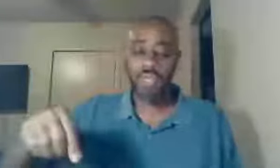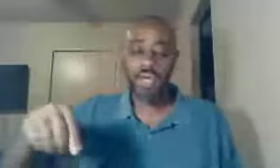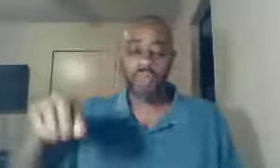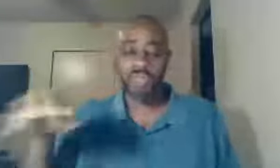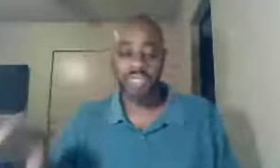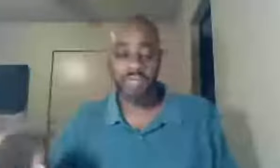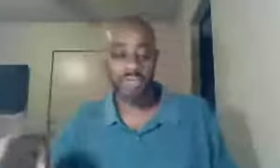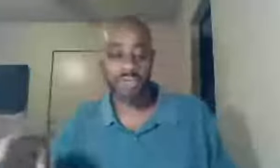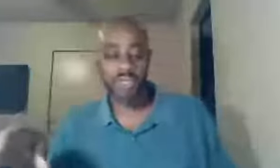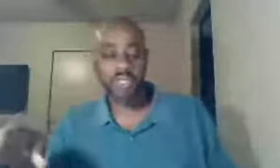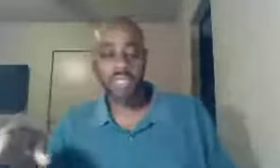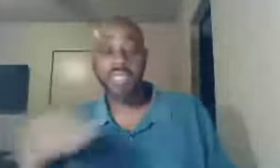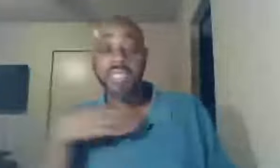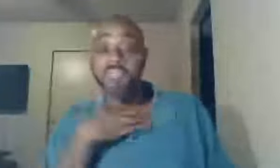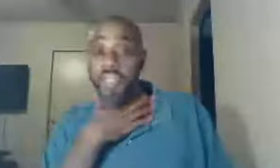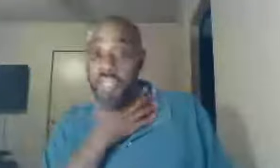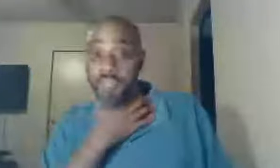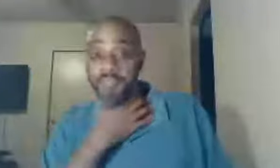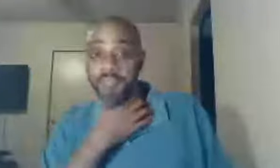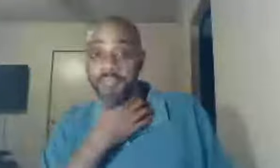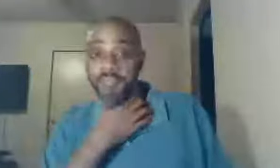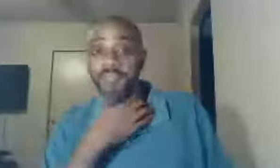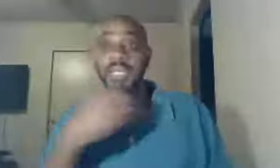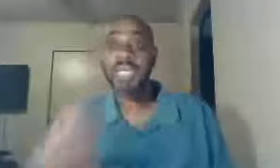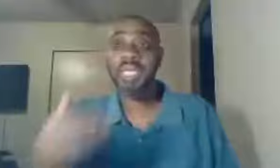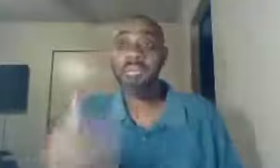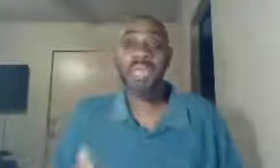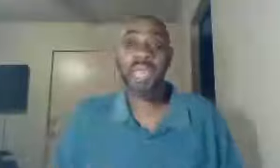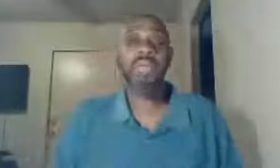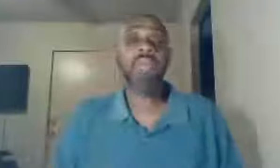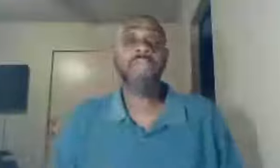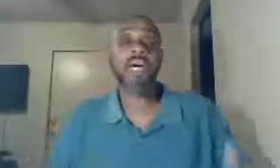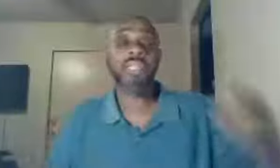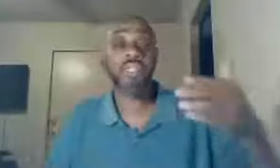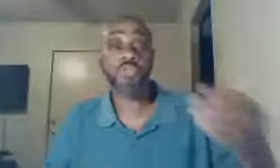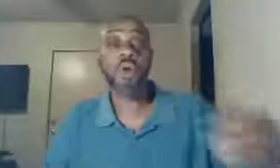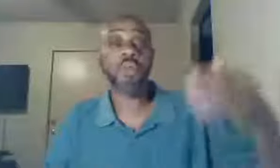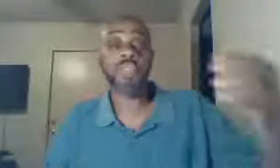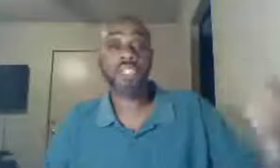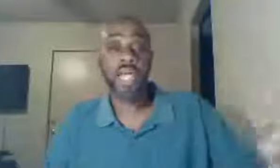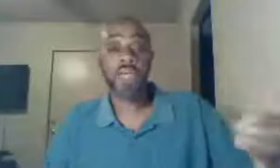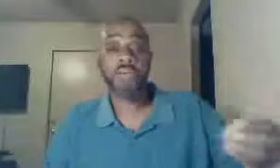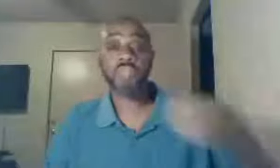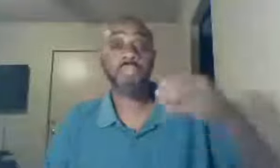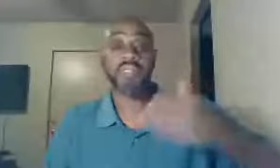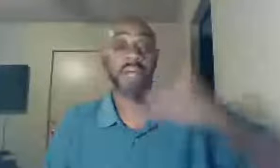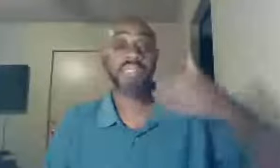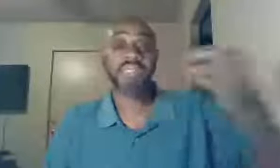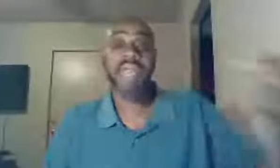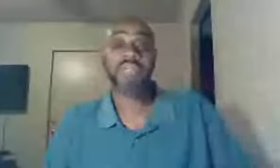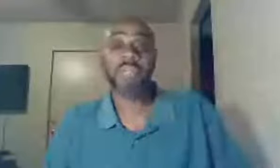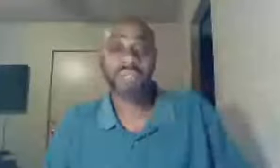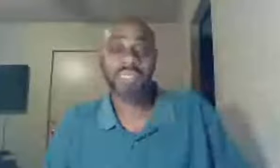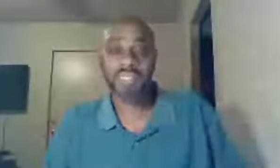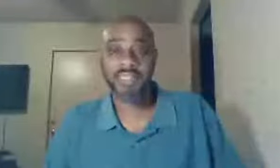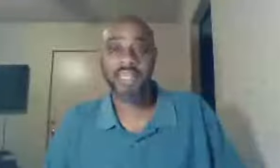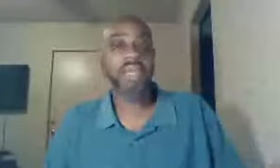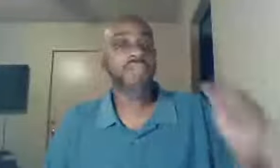of believers, in division, he became, because he spoke, with such eloquence, but that was a natural ability, so